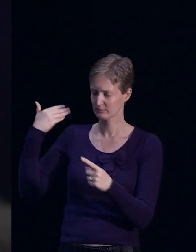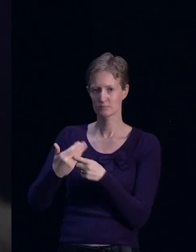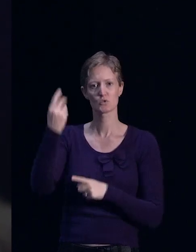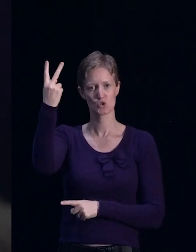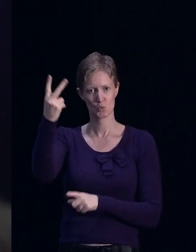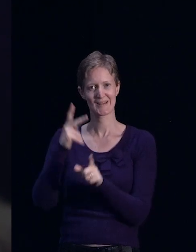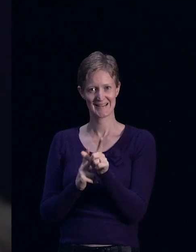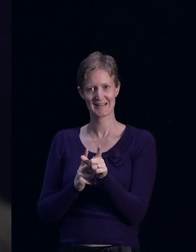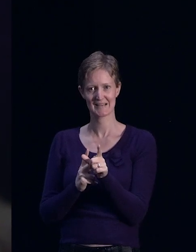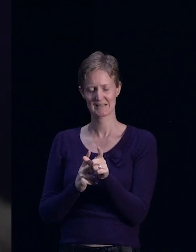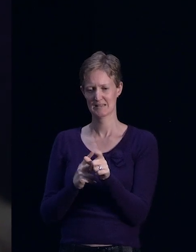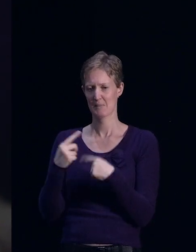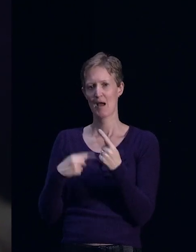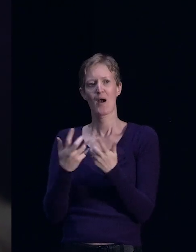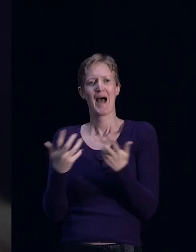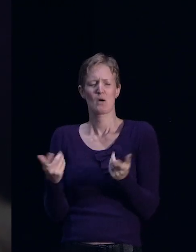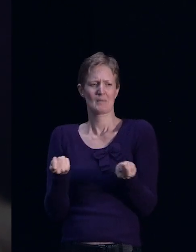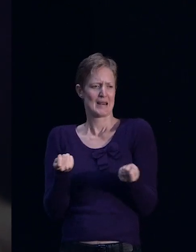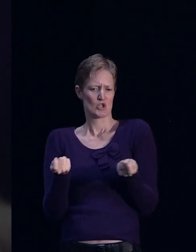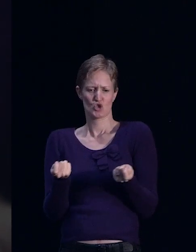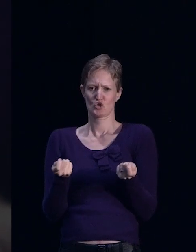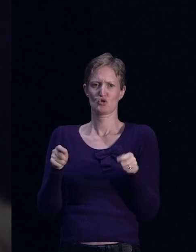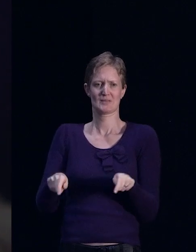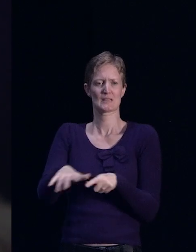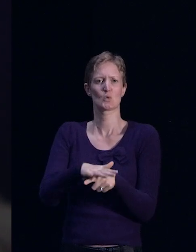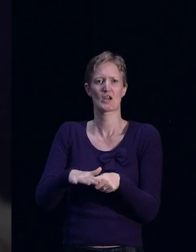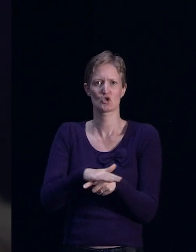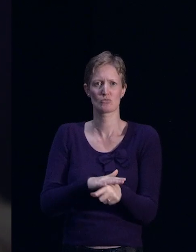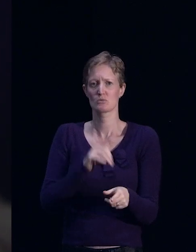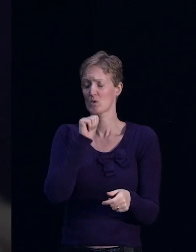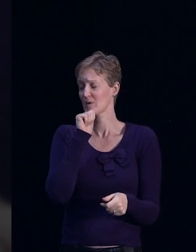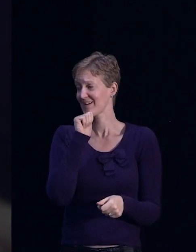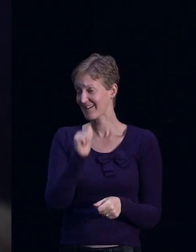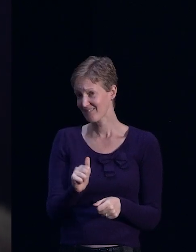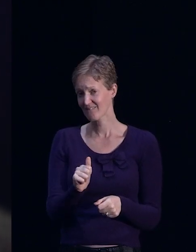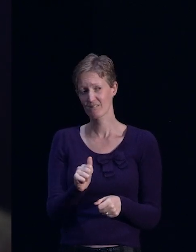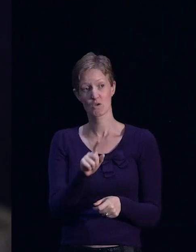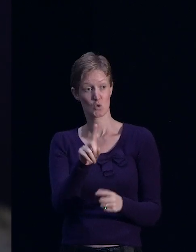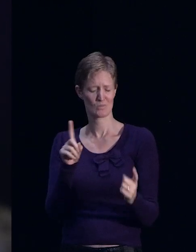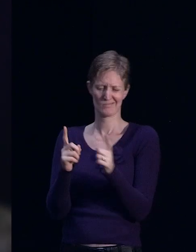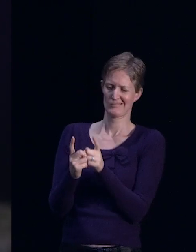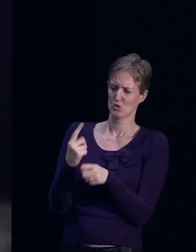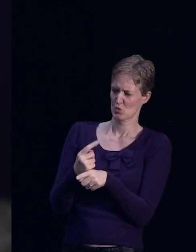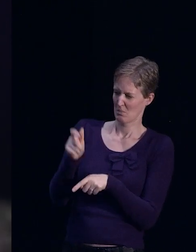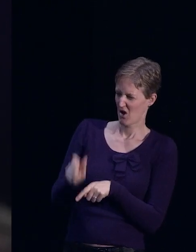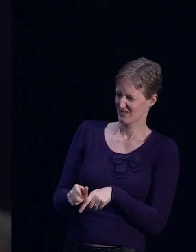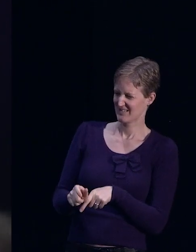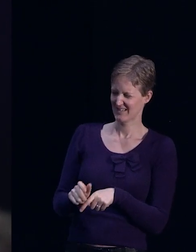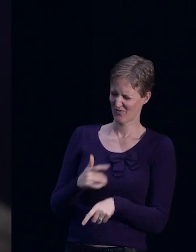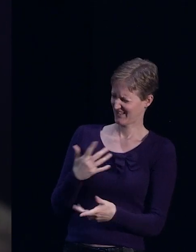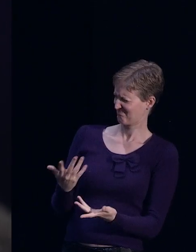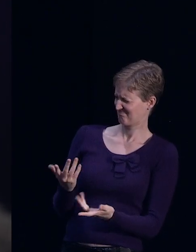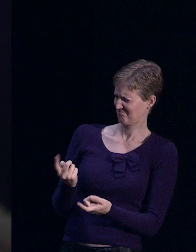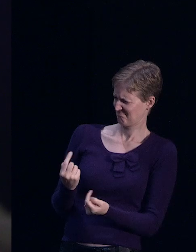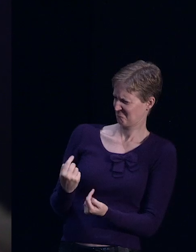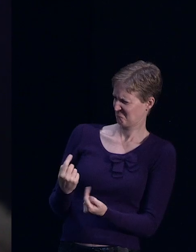about how to deal with these situations. So, so I'd suggest if you're, if you're talking to someone and they're not, and they're not necessarily getting the